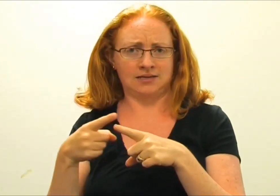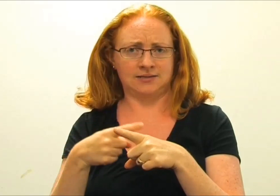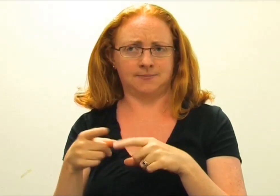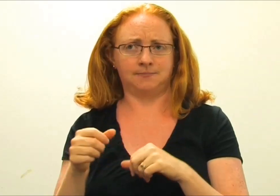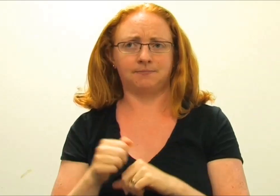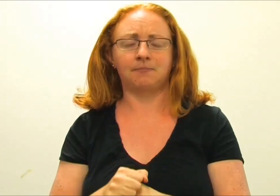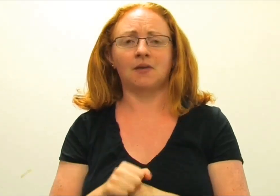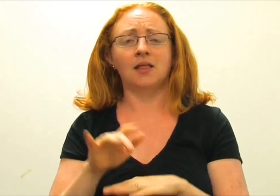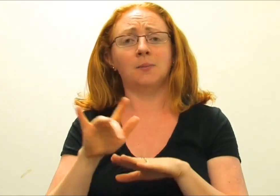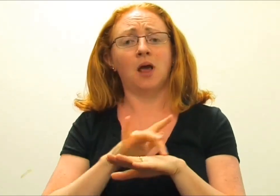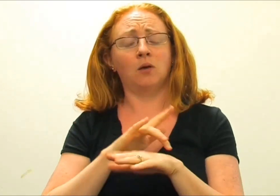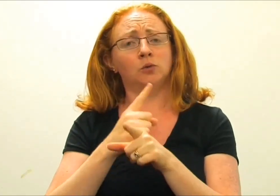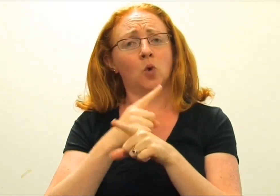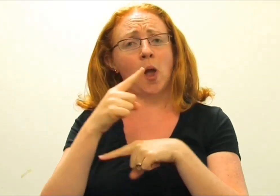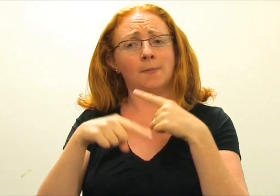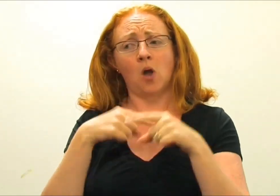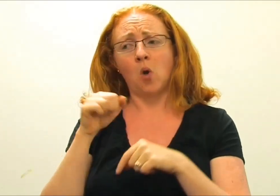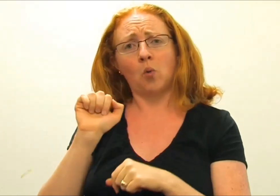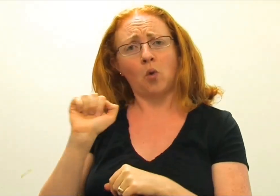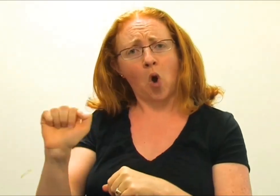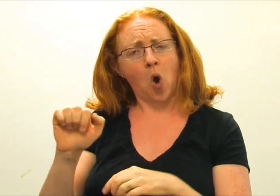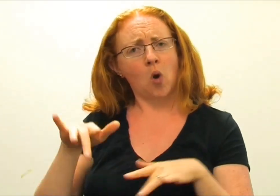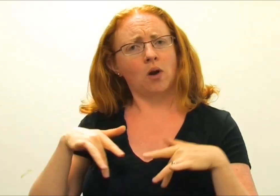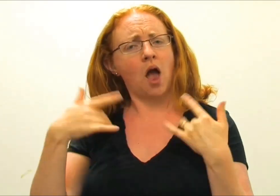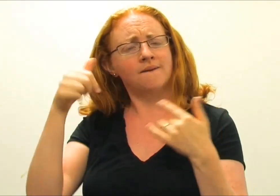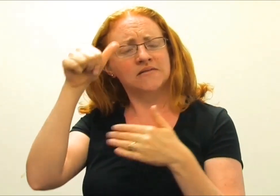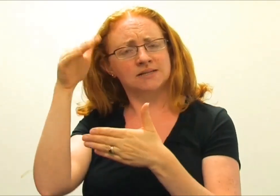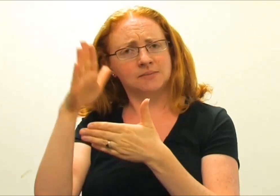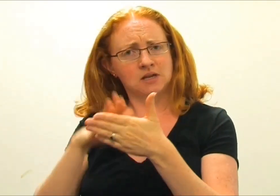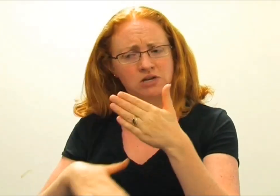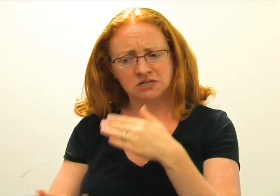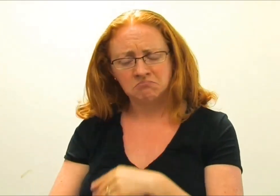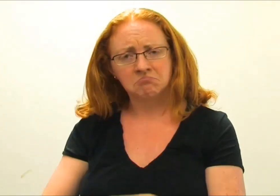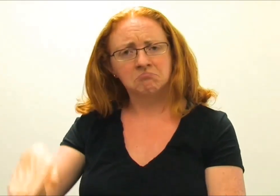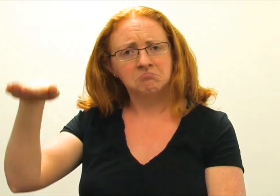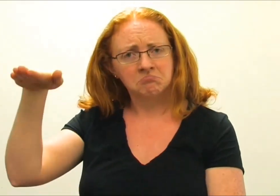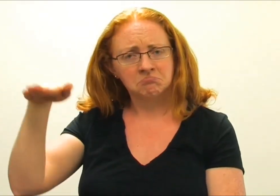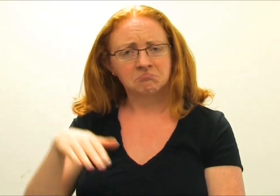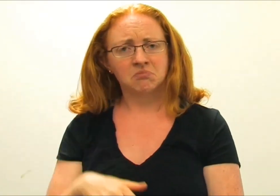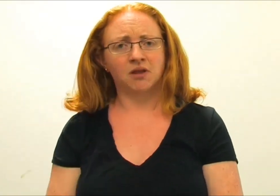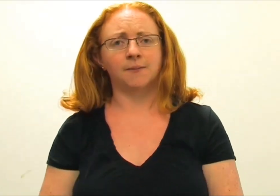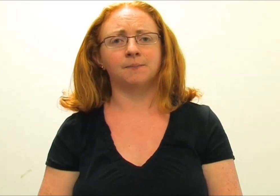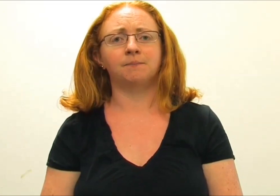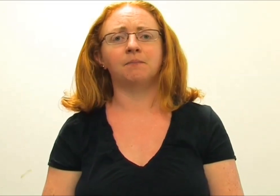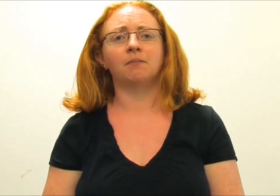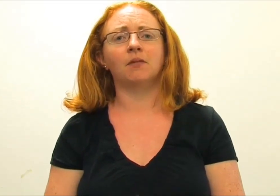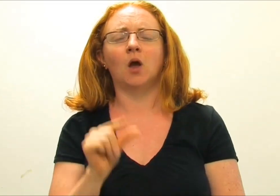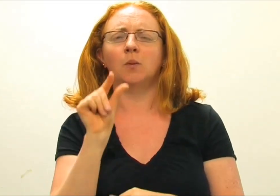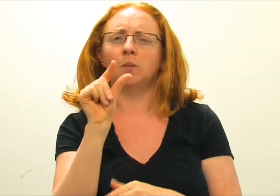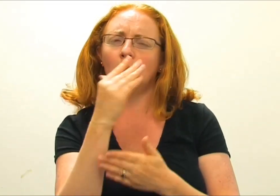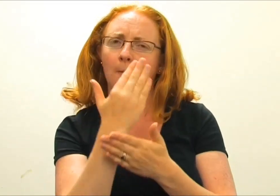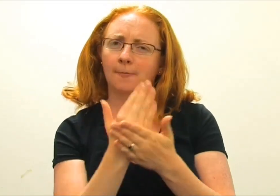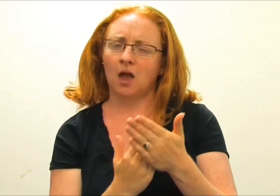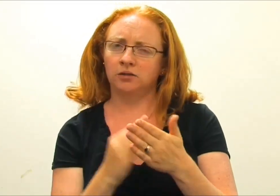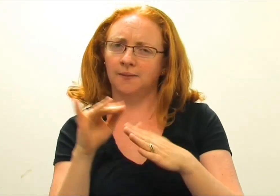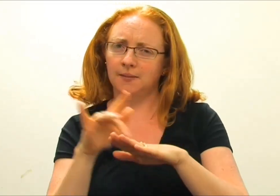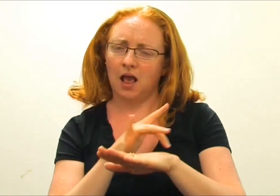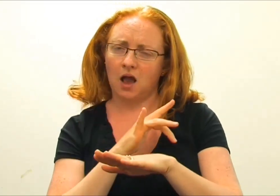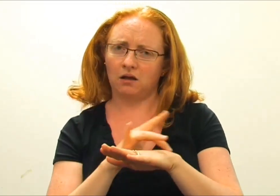England. The play talks about her life experiences growing up and also a small part of the